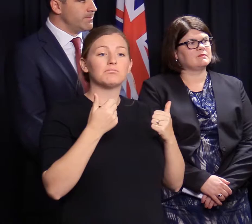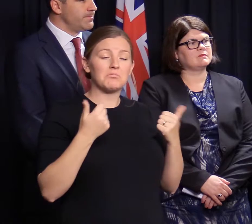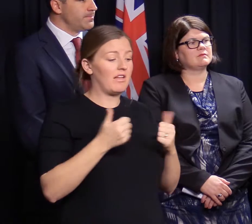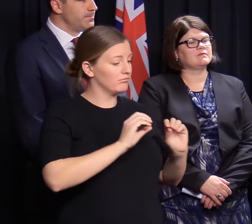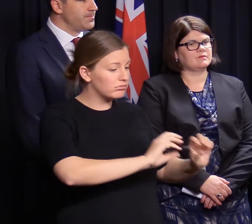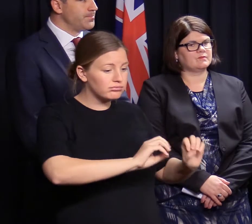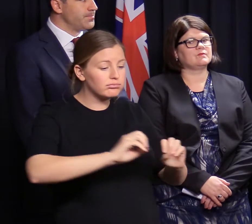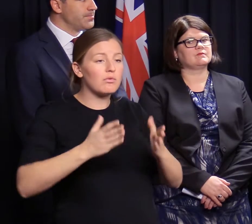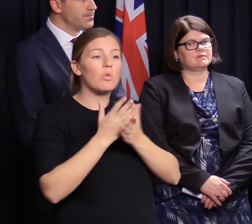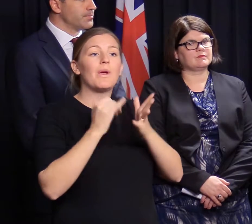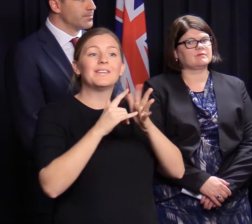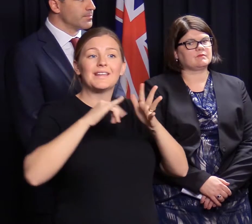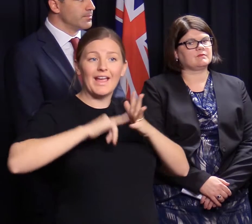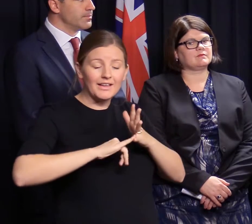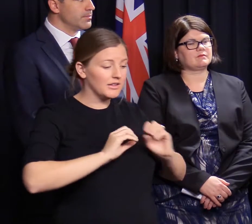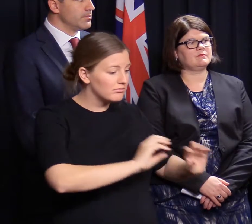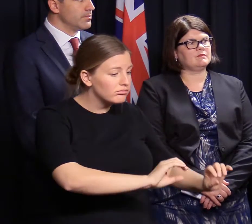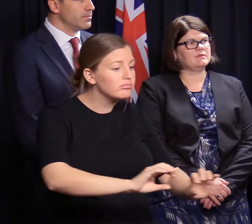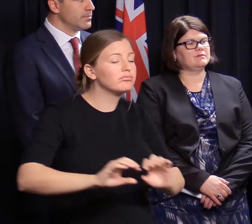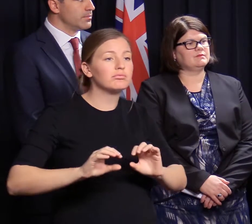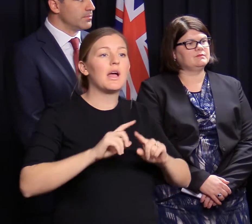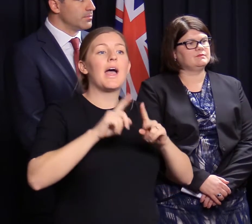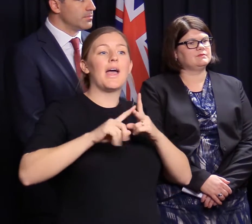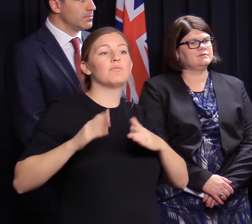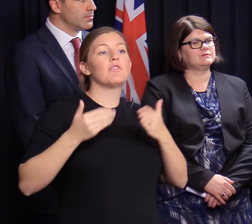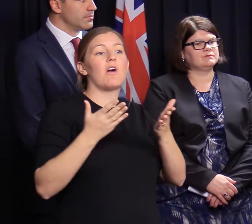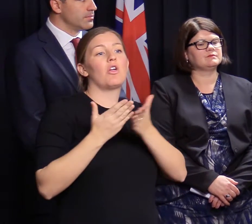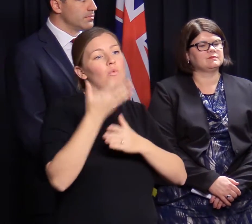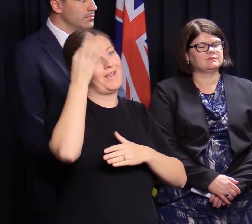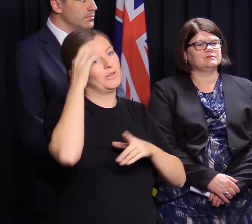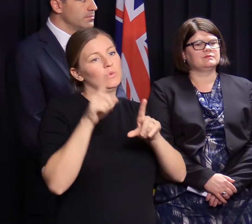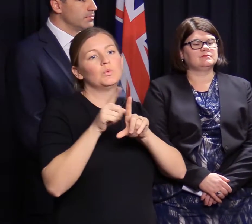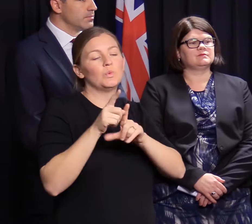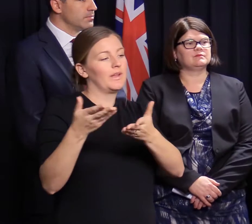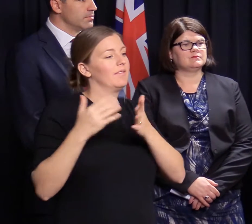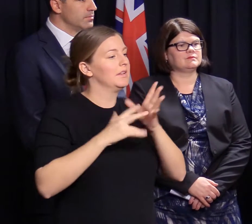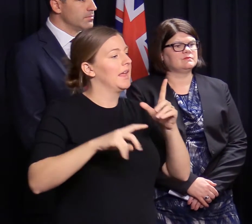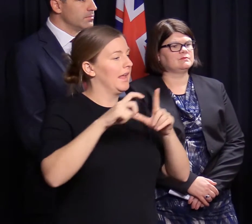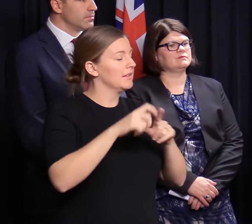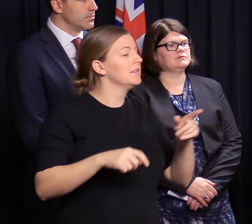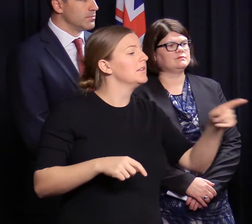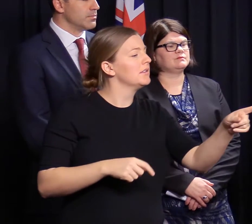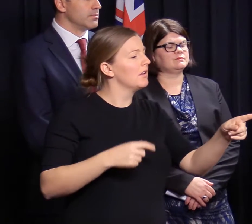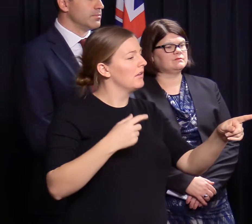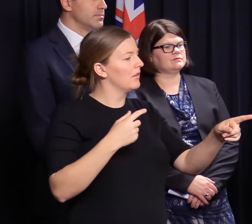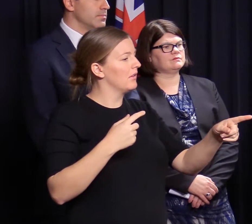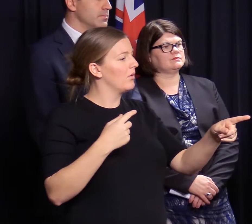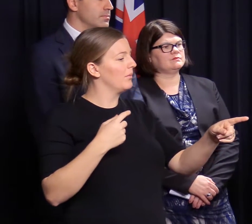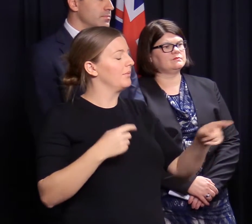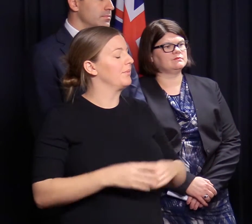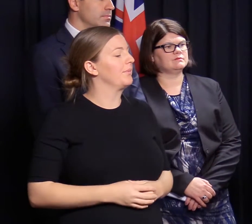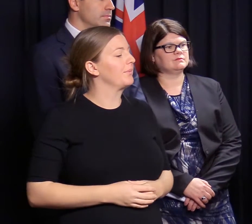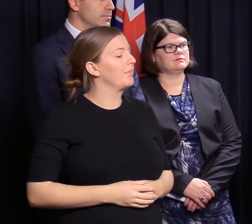SCS and through state stocks. And we also had sand provided through council support. We've had suggestions though that